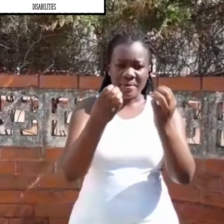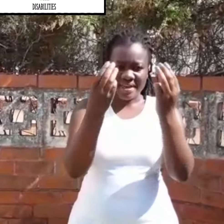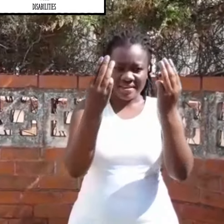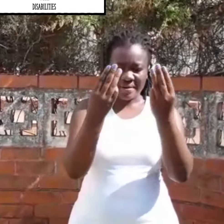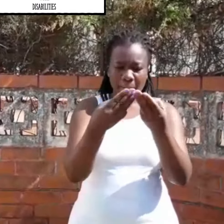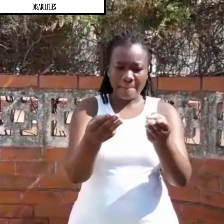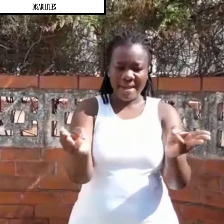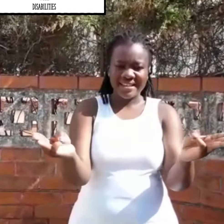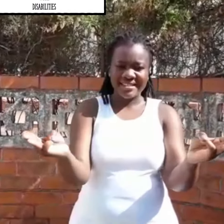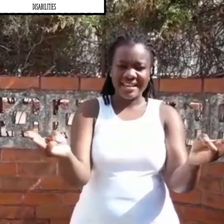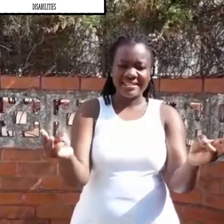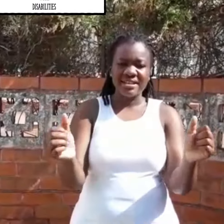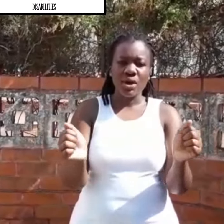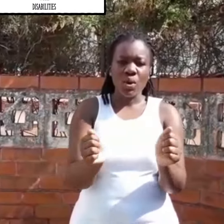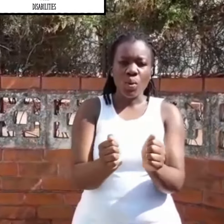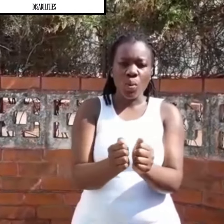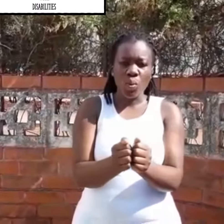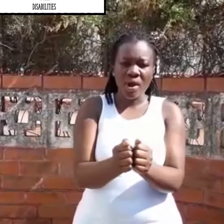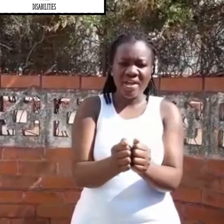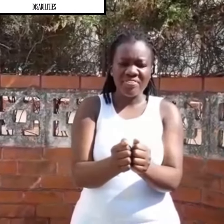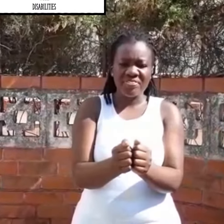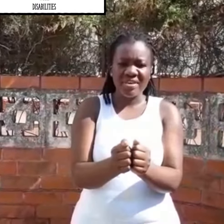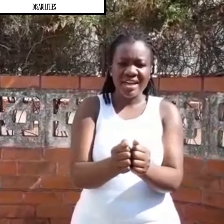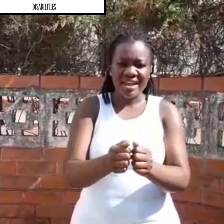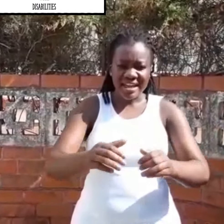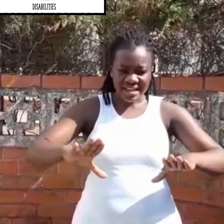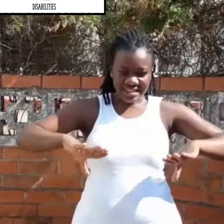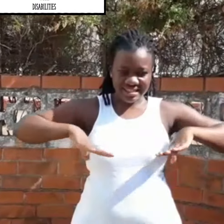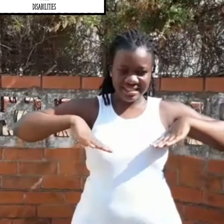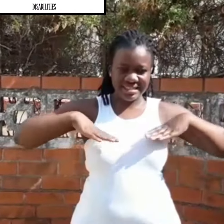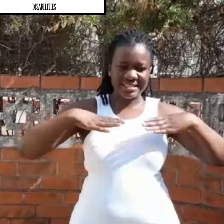Persons with disabilities.